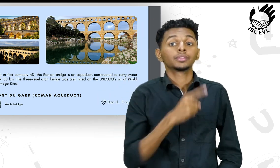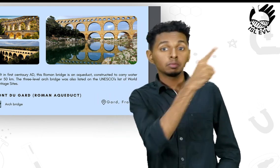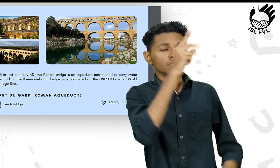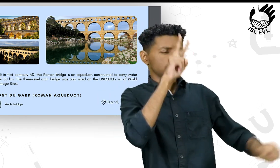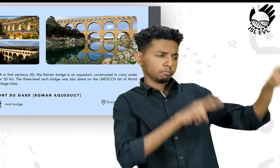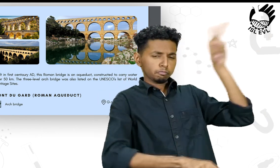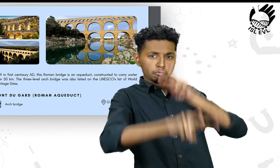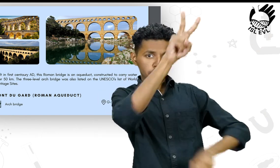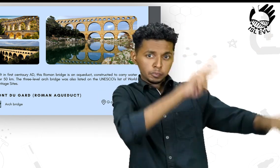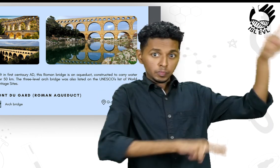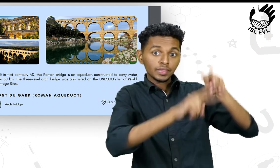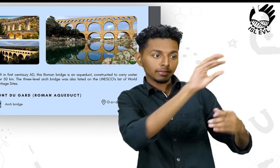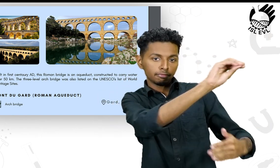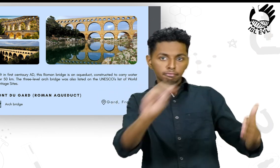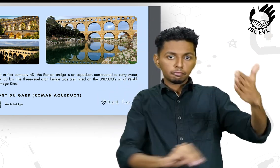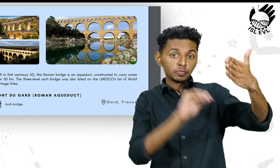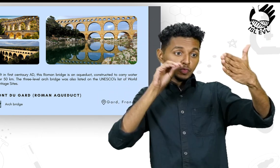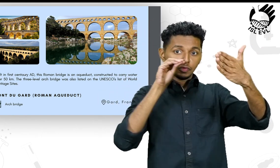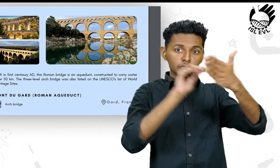Heritage Sites.